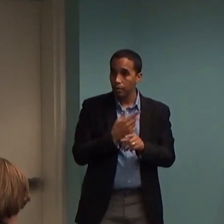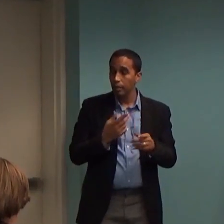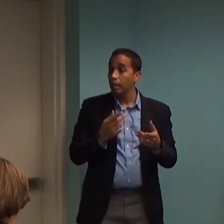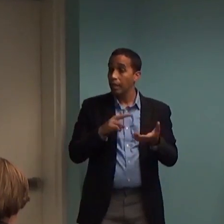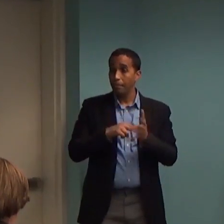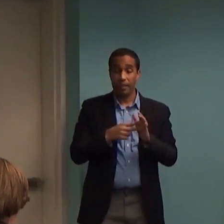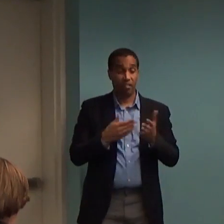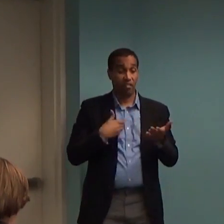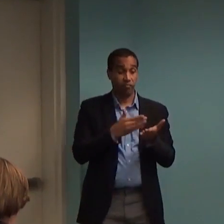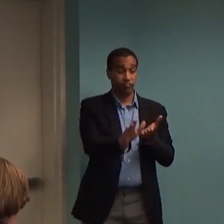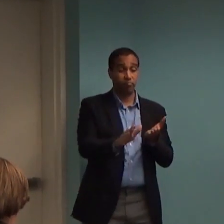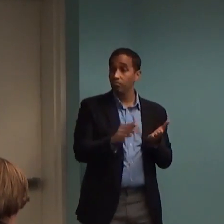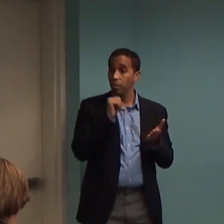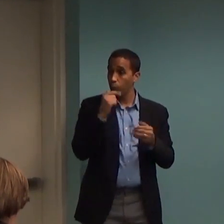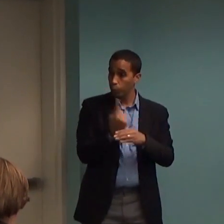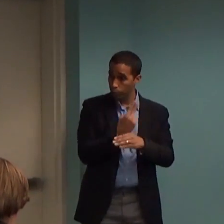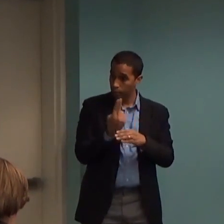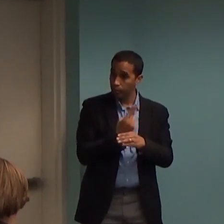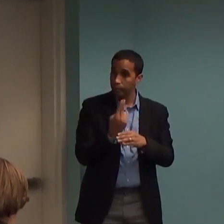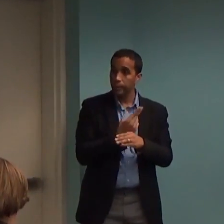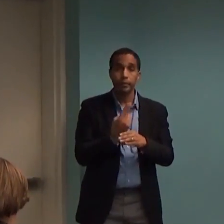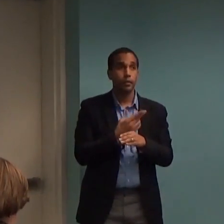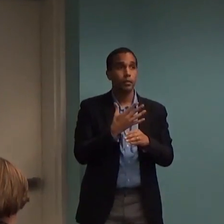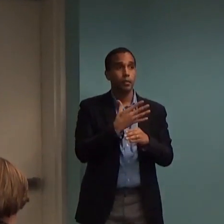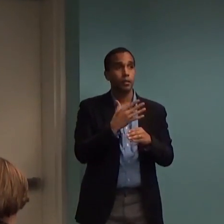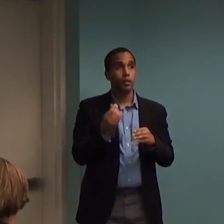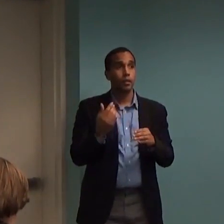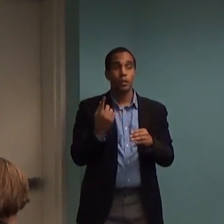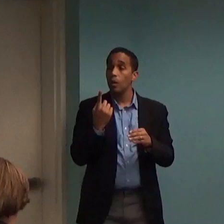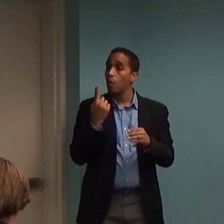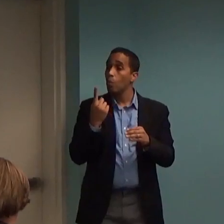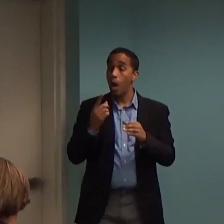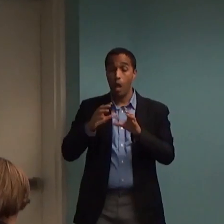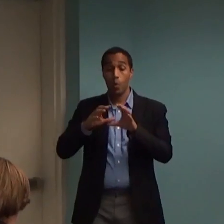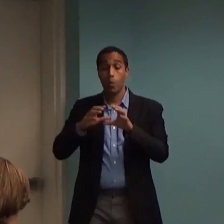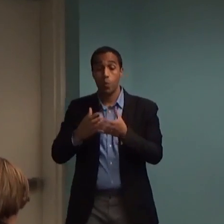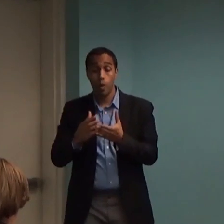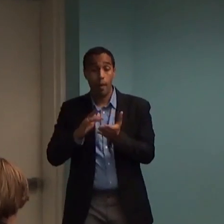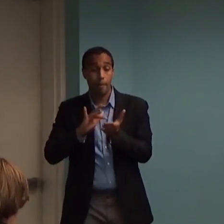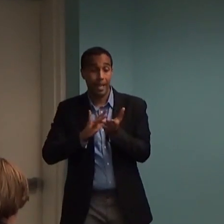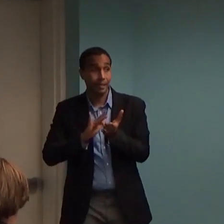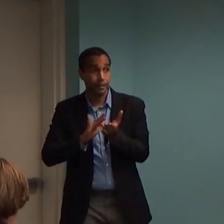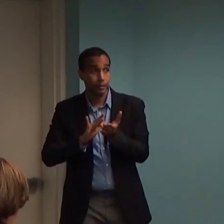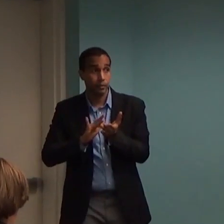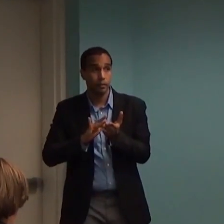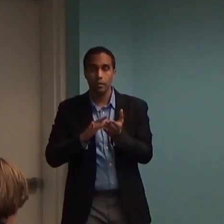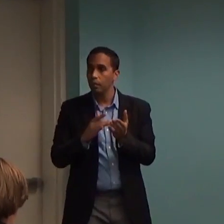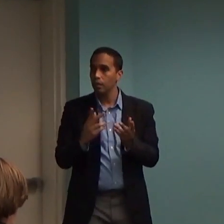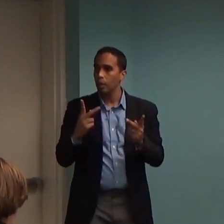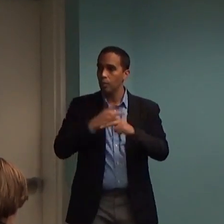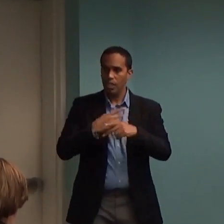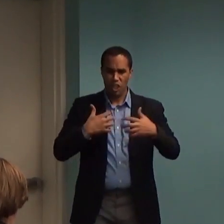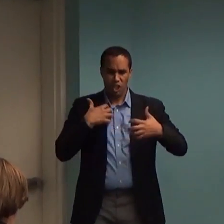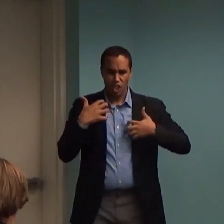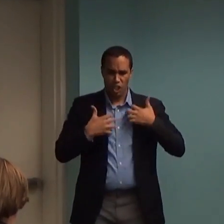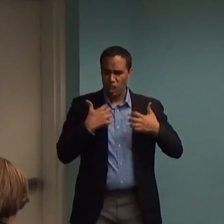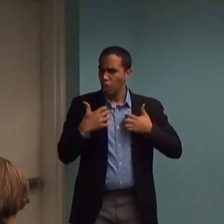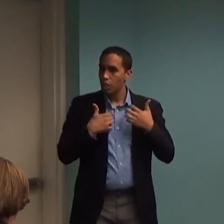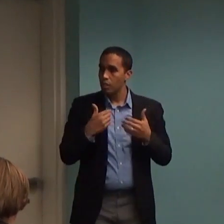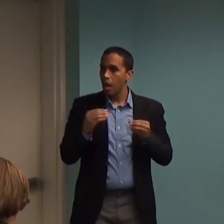And in a subgroup of them, but a very popular subgroup of medication, increased agitation and suicidal ideation is actually quite